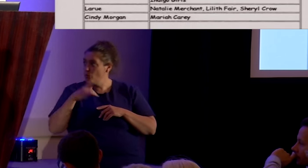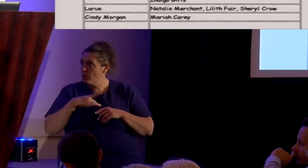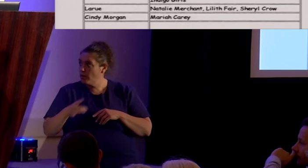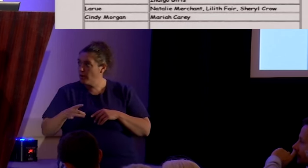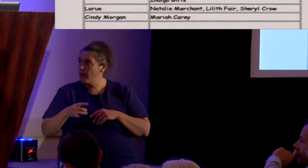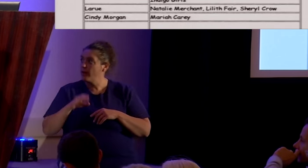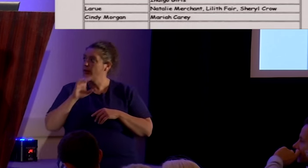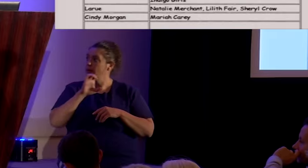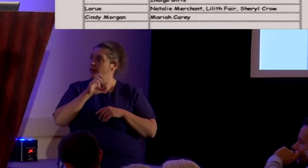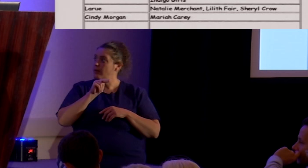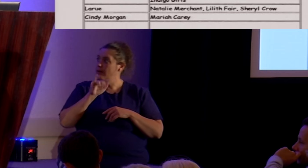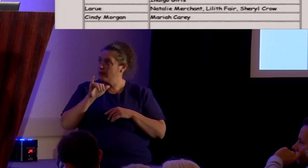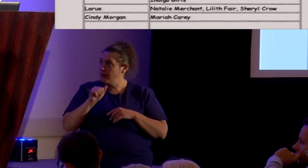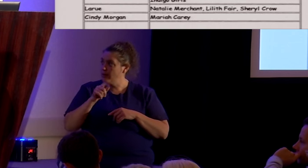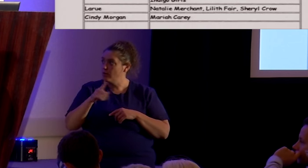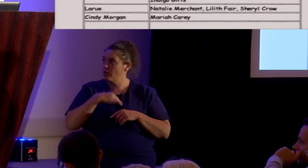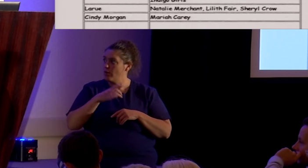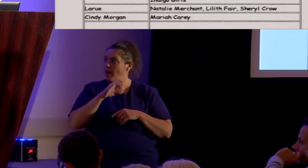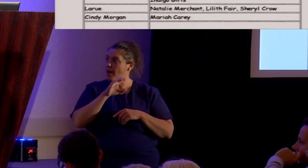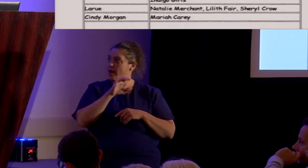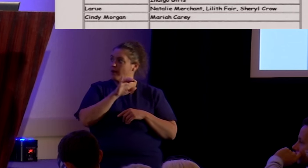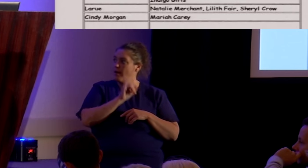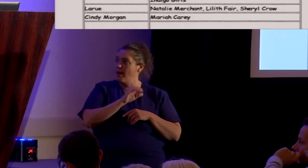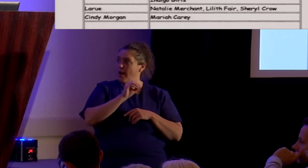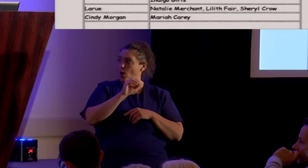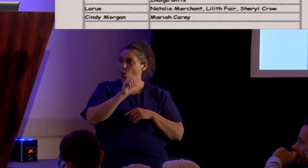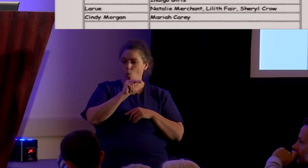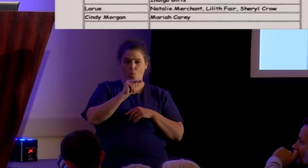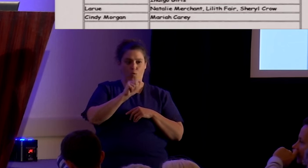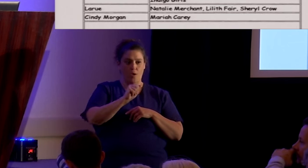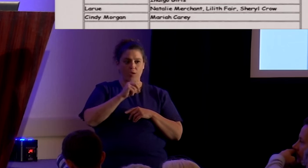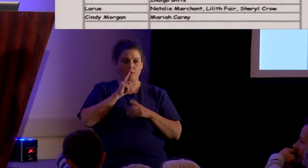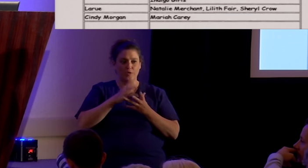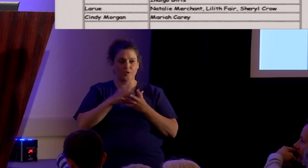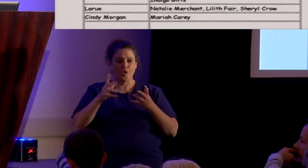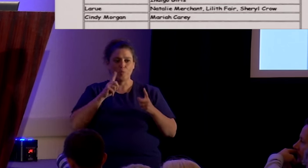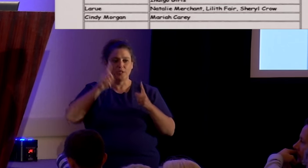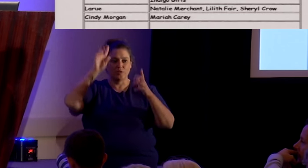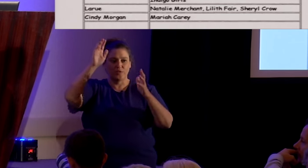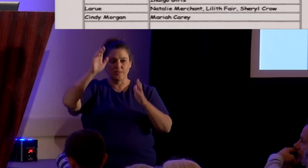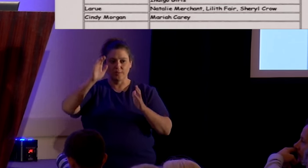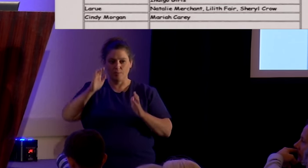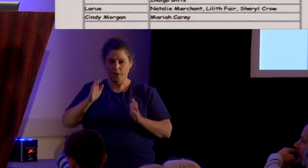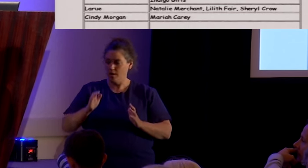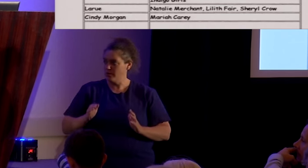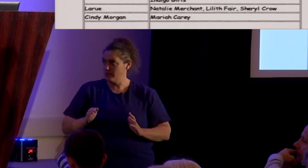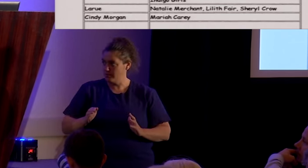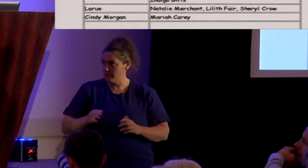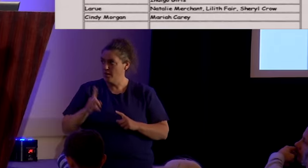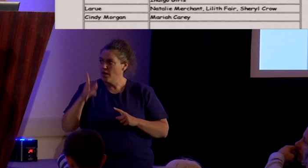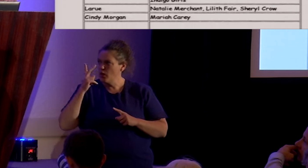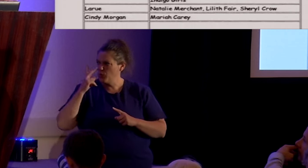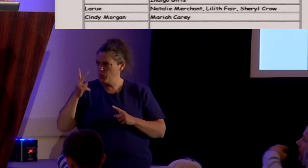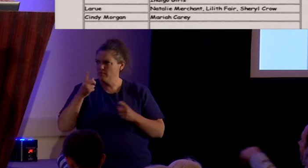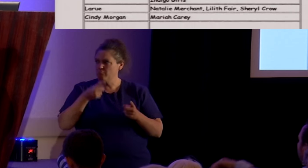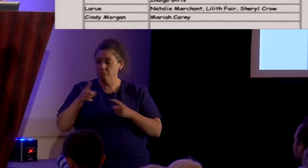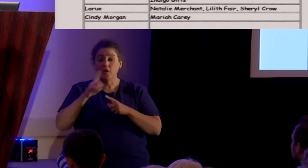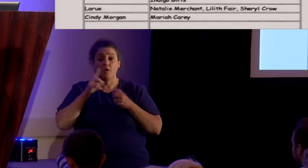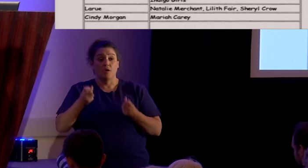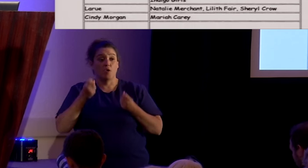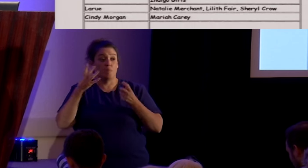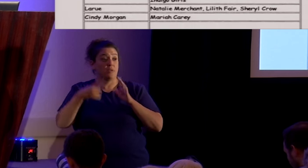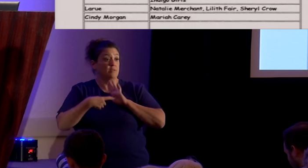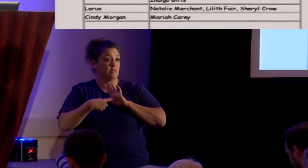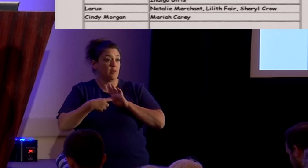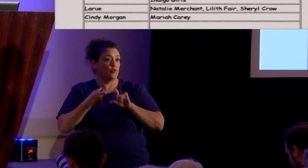enya you'll like iona right there's a whole bunch of these types of comparisons and you can see them borne out now many of these examples do